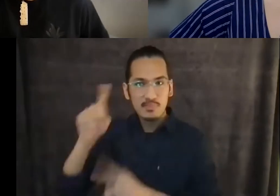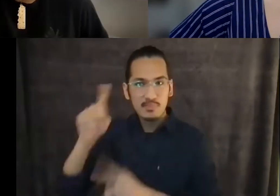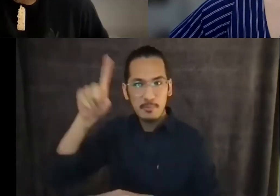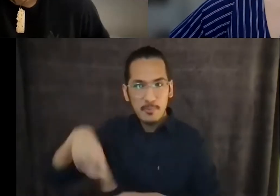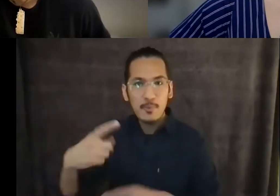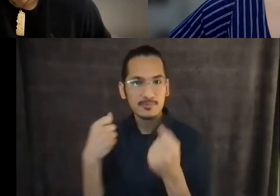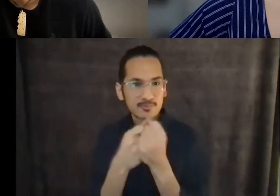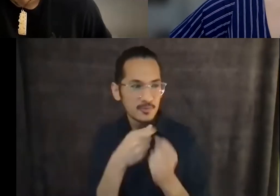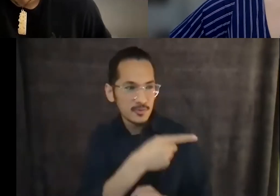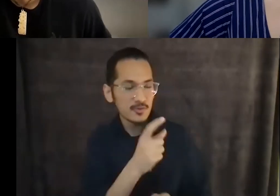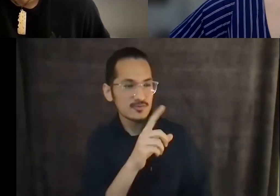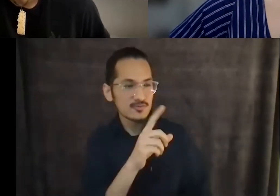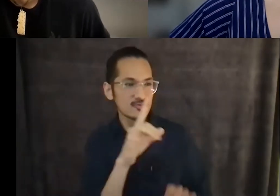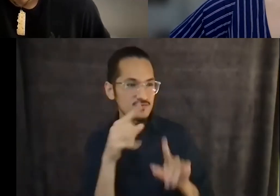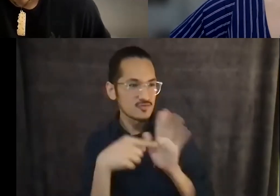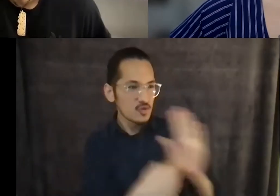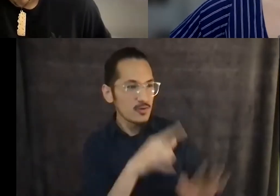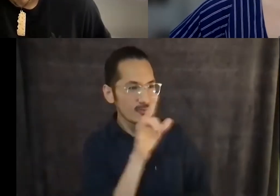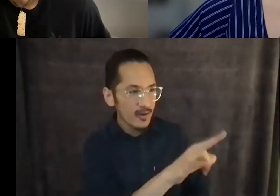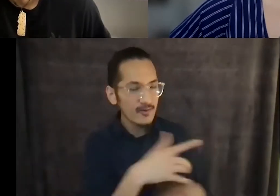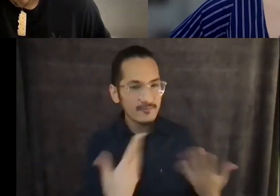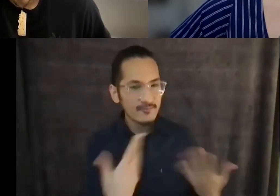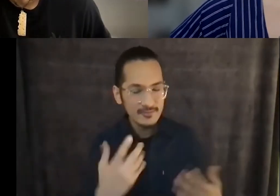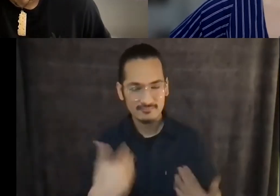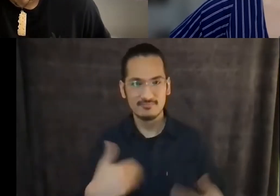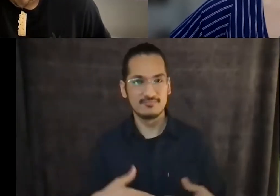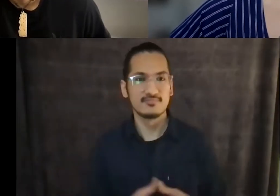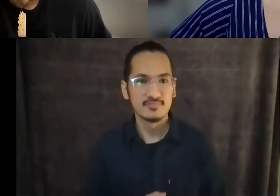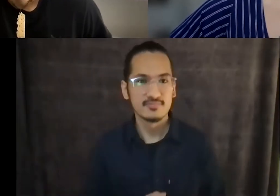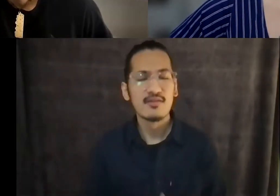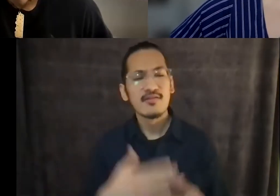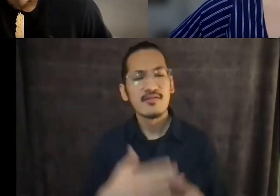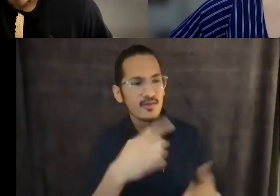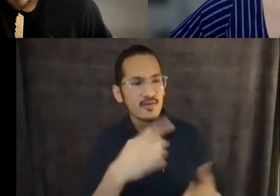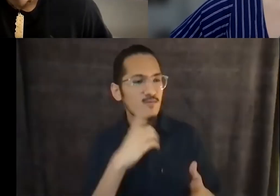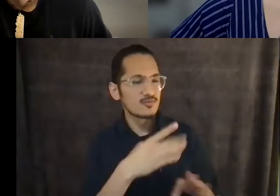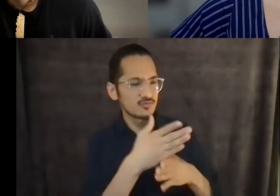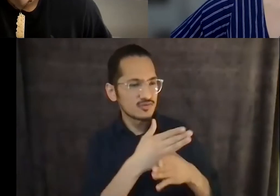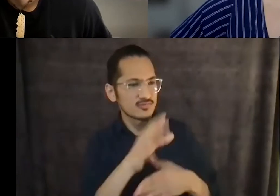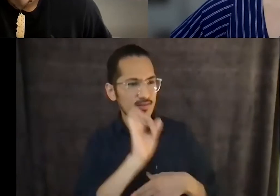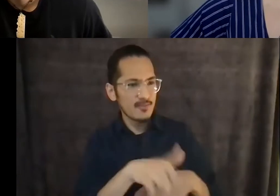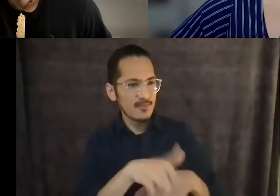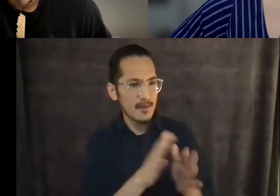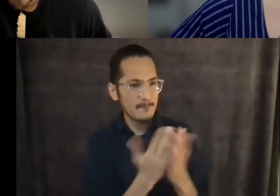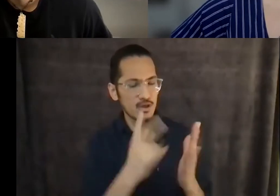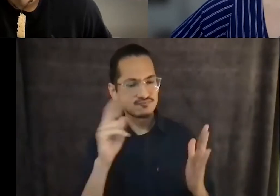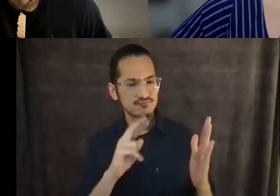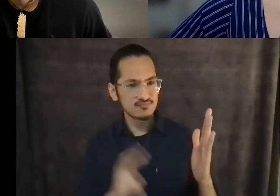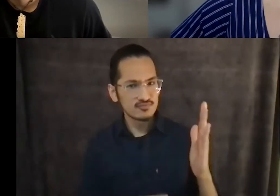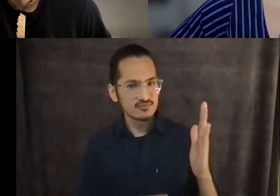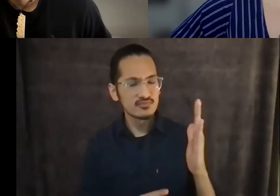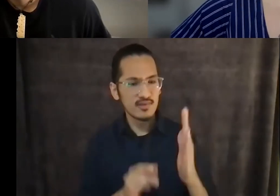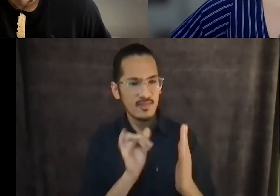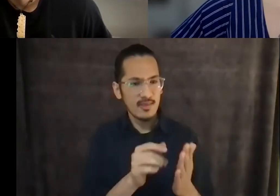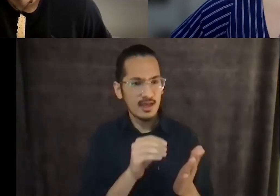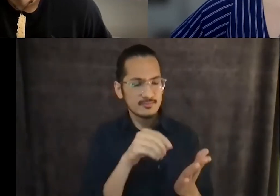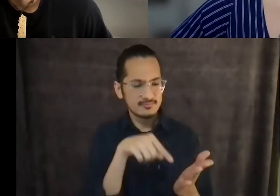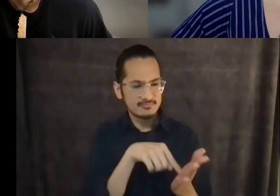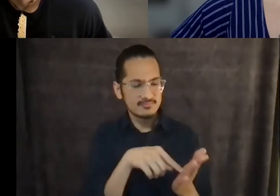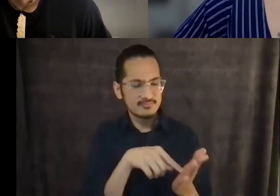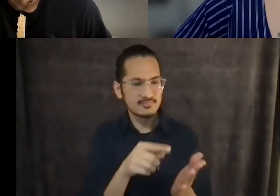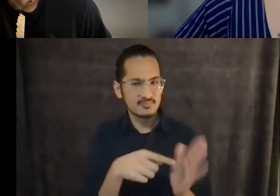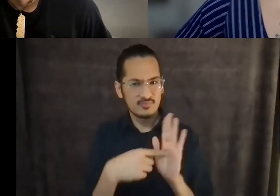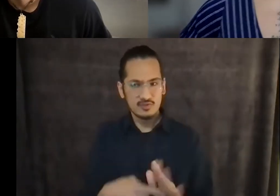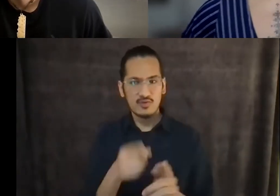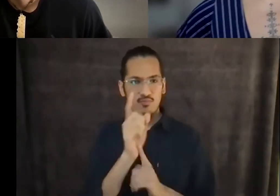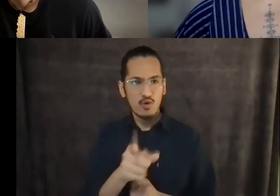word in a way that brought many of us back to that moment in July 2019. Many of us,